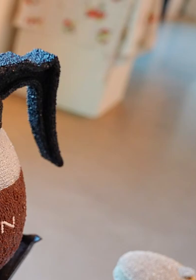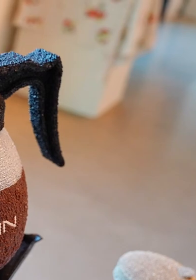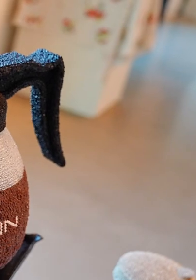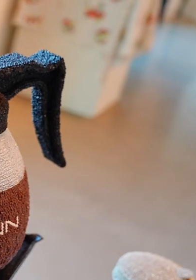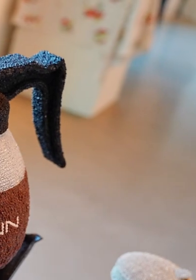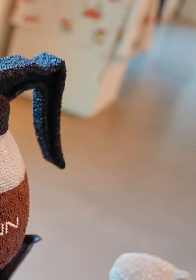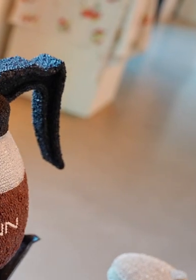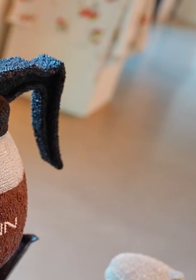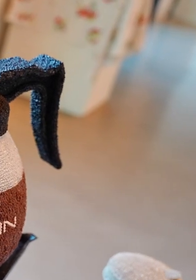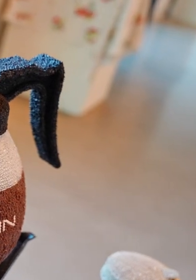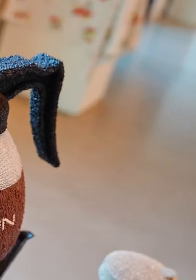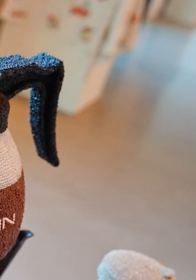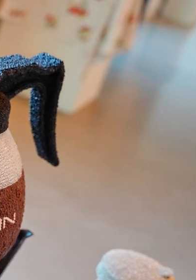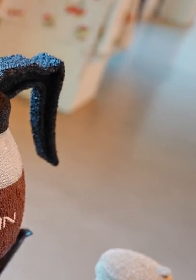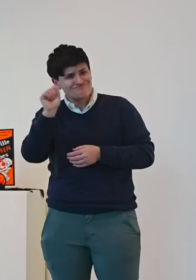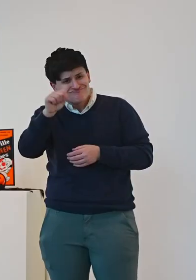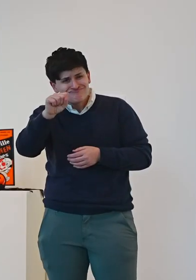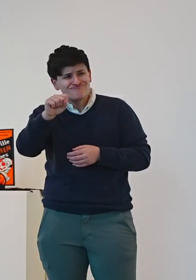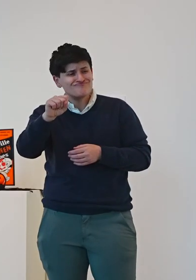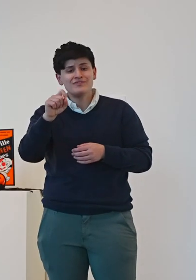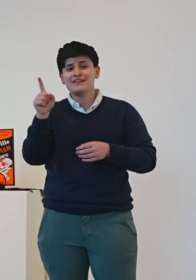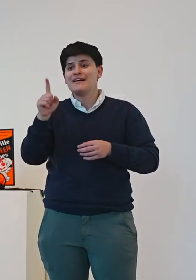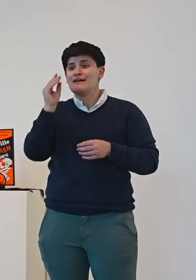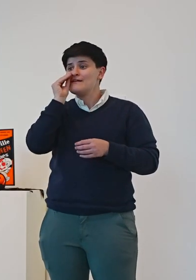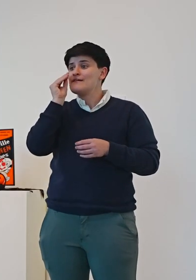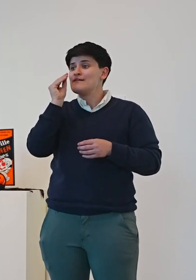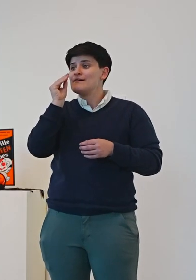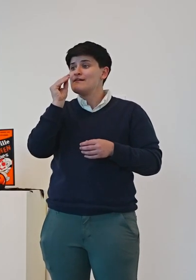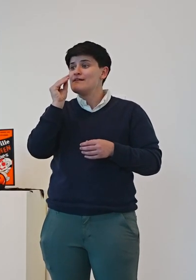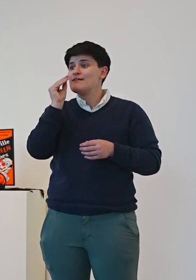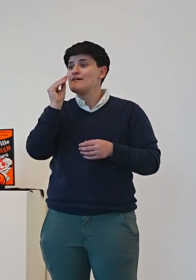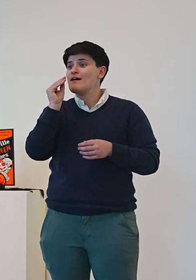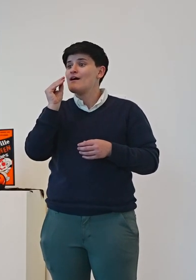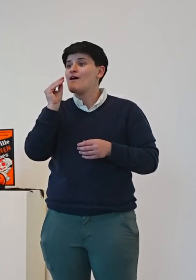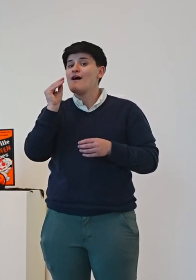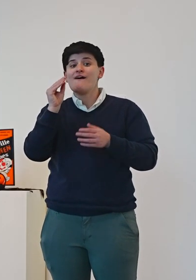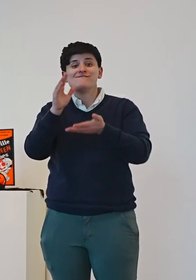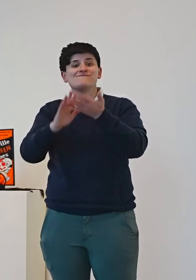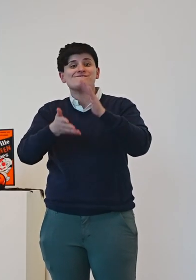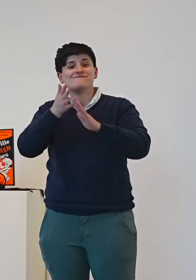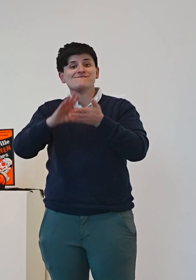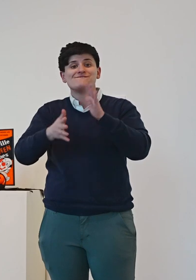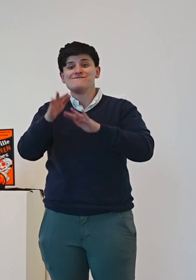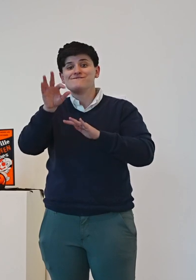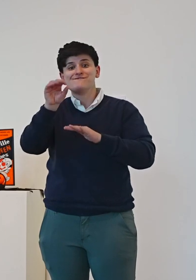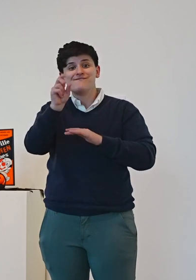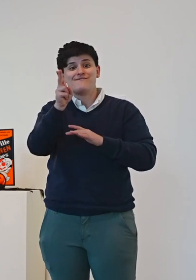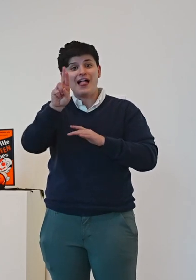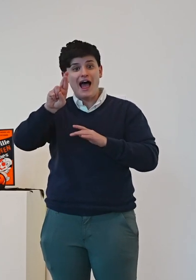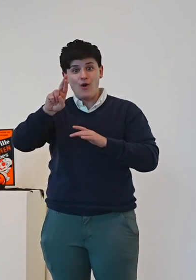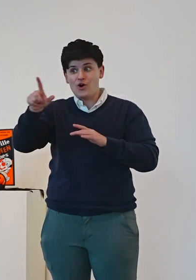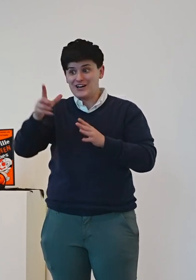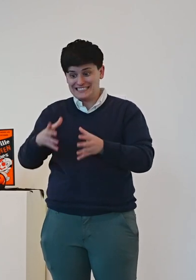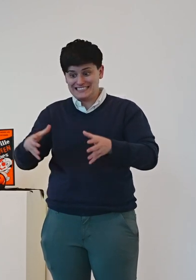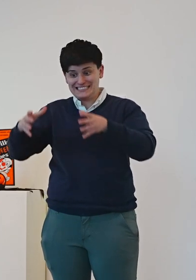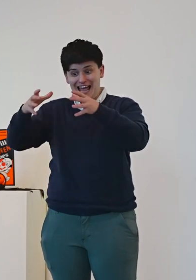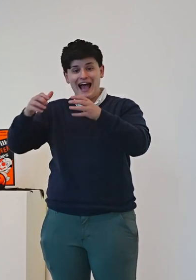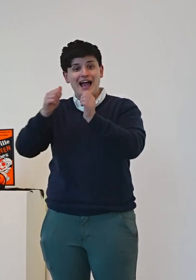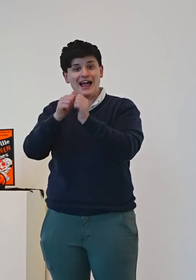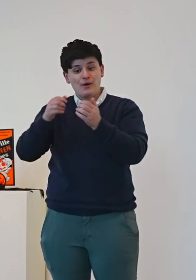just the pot the flour sack over there with the baking supplies took 85 hours